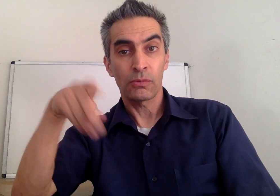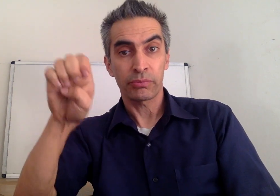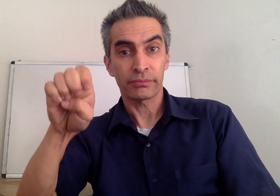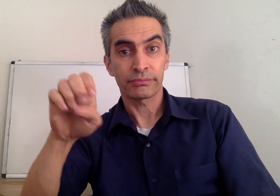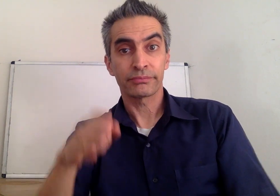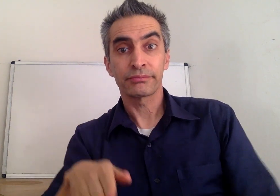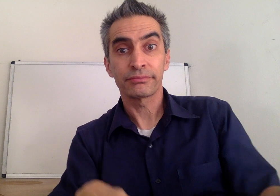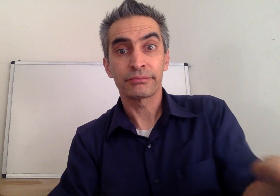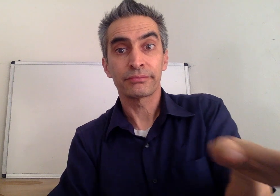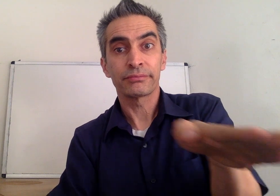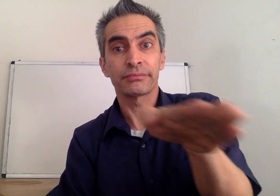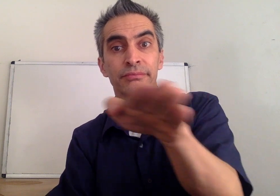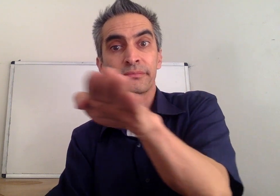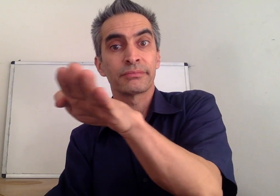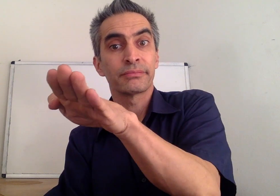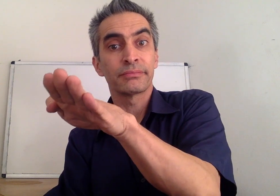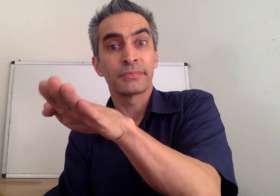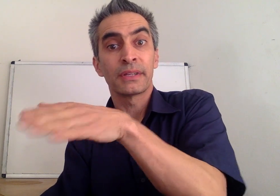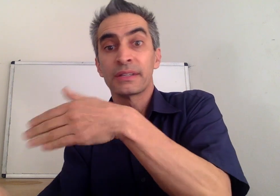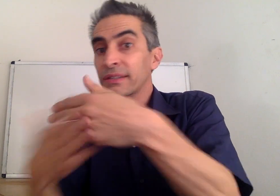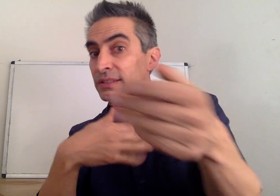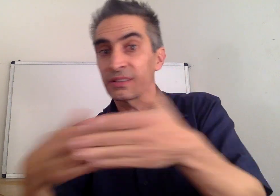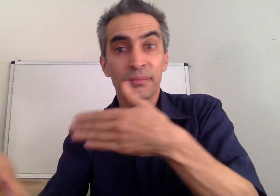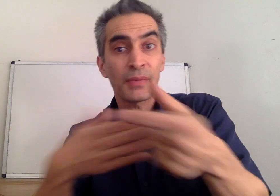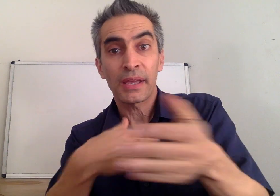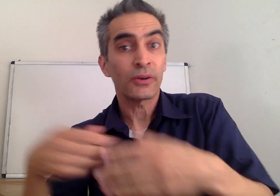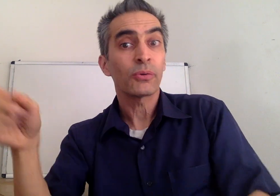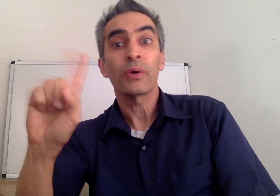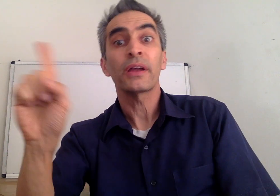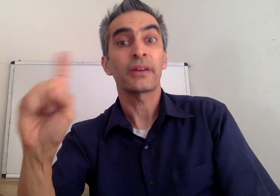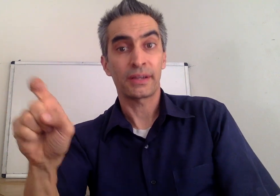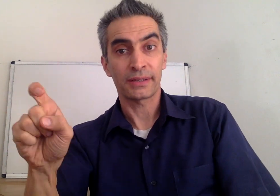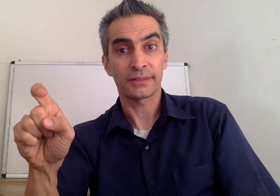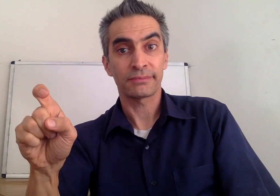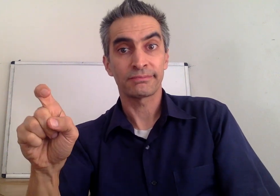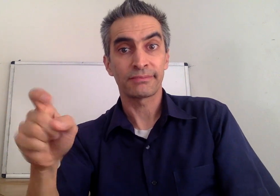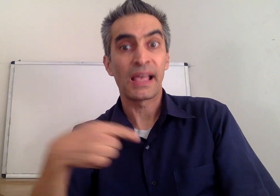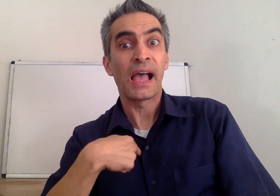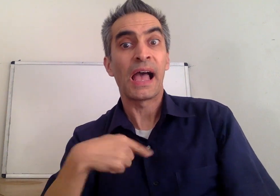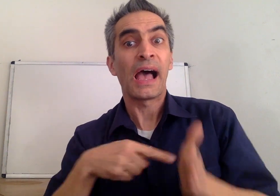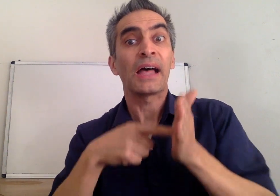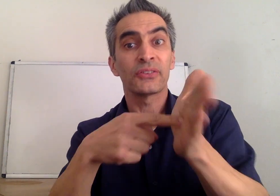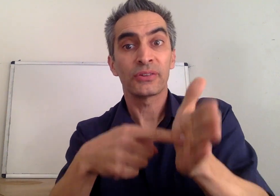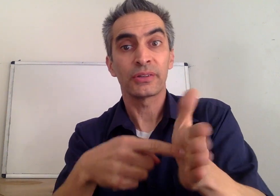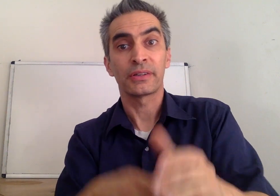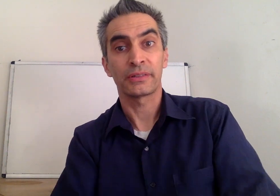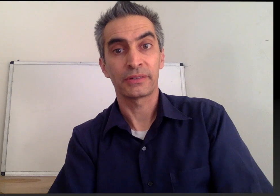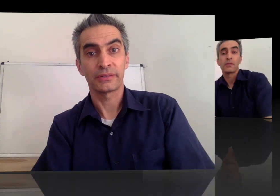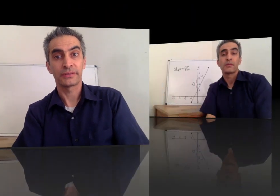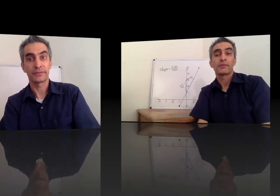of any point on the line. It doesn't matter where it is. I'll show you.